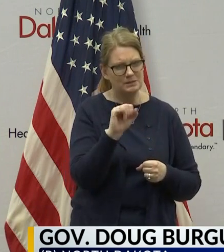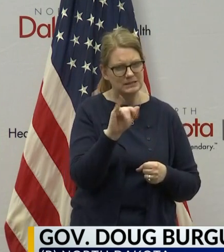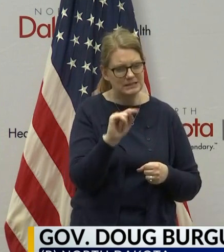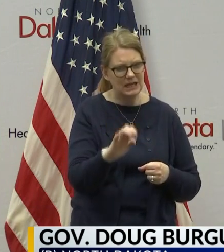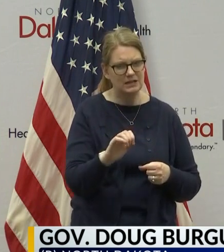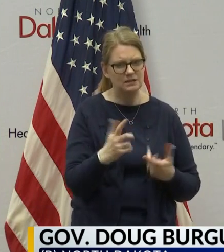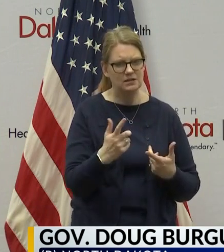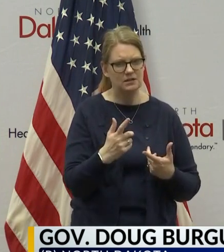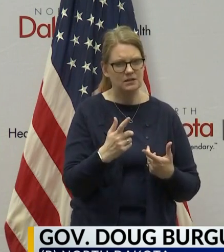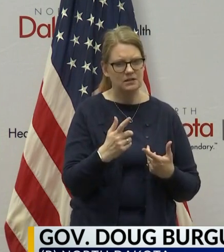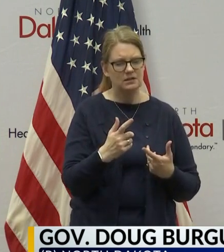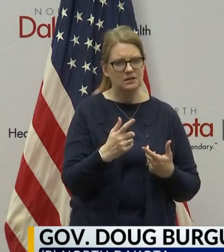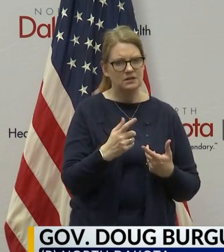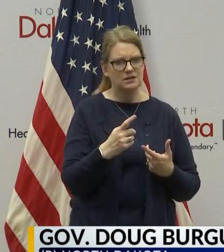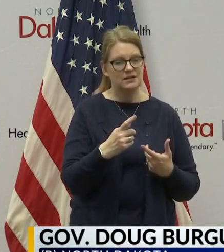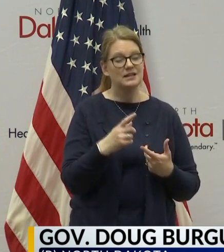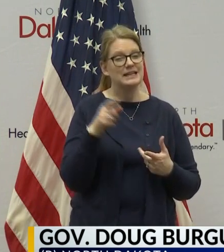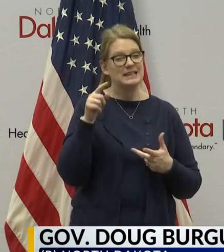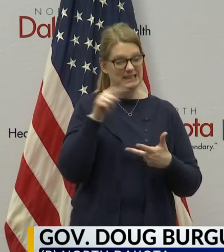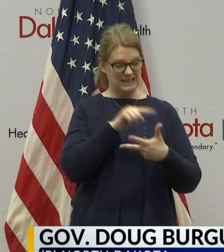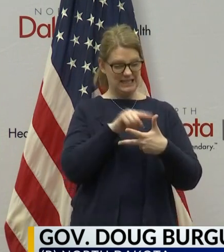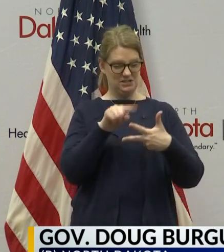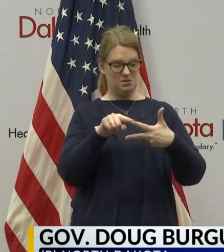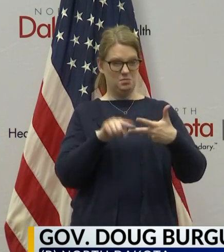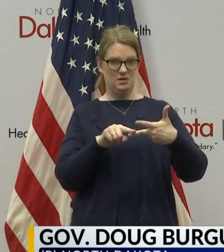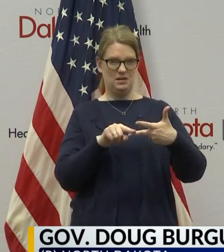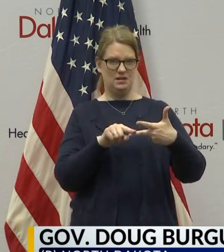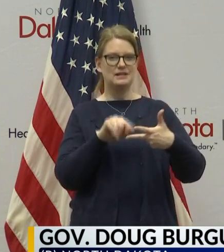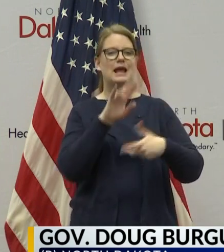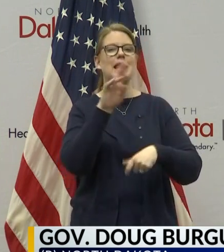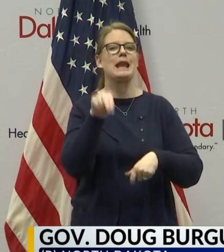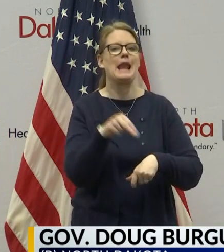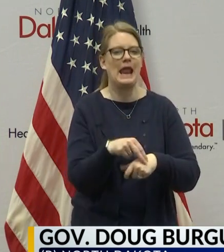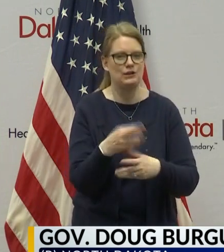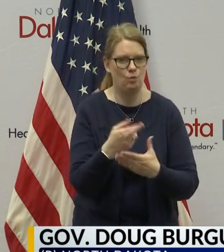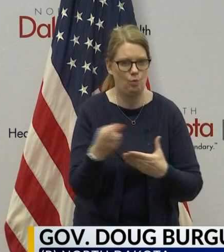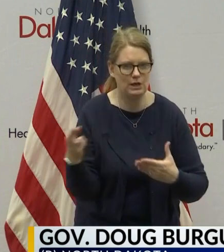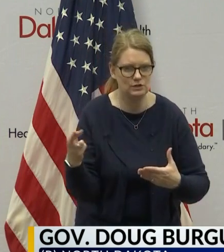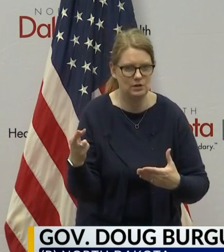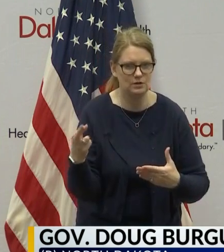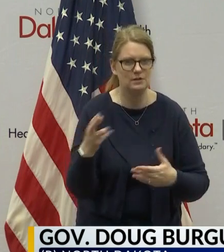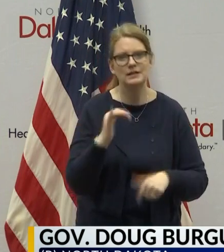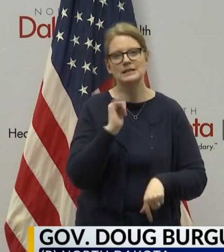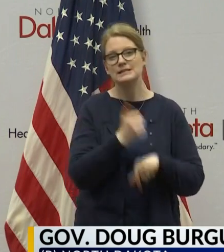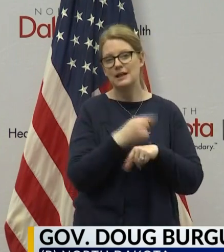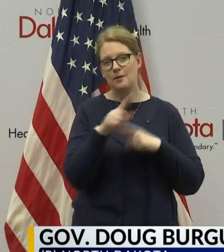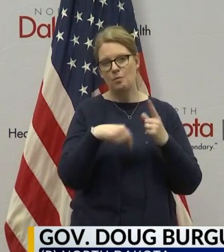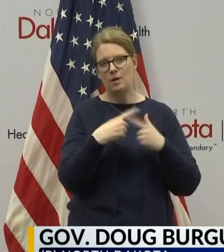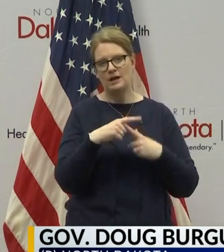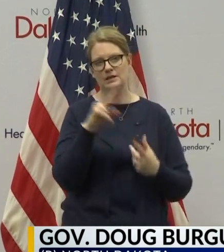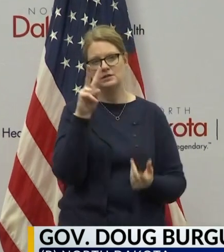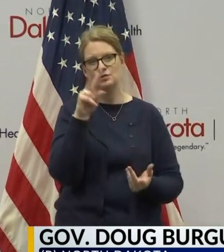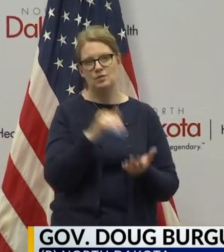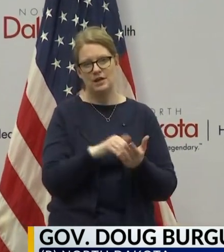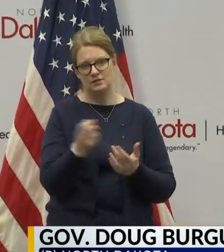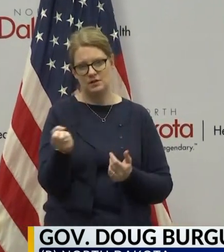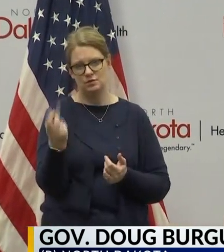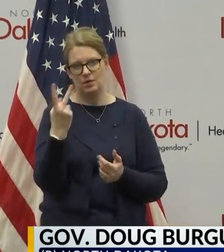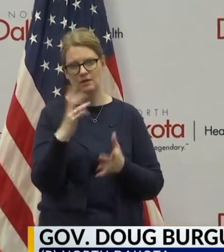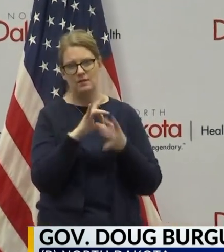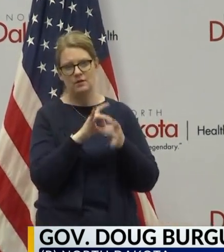We're going to push all this out here. This is a national resource that was created in 2012 following Katrina.